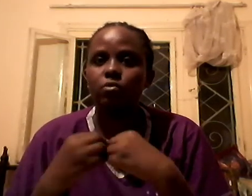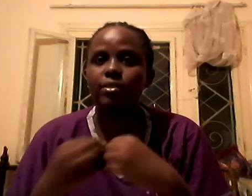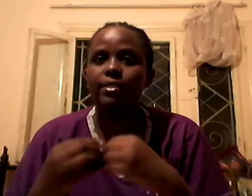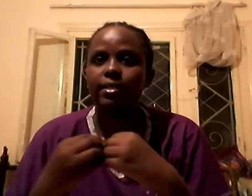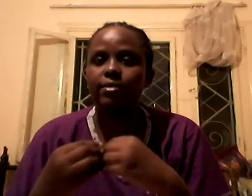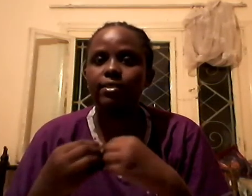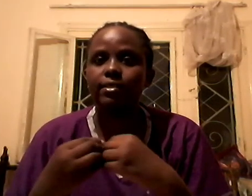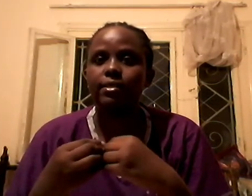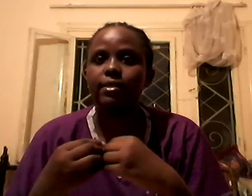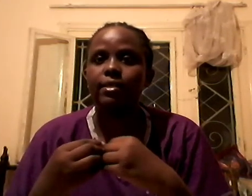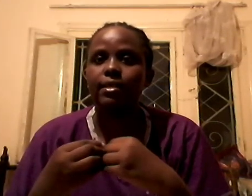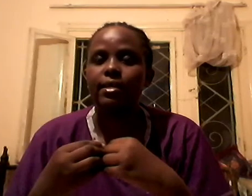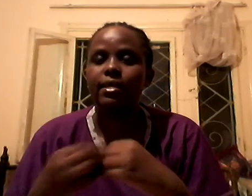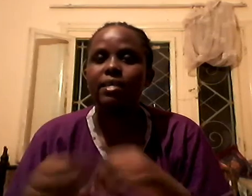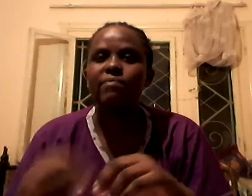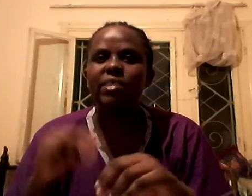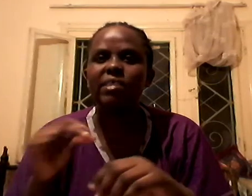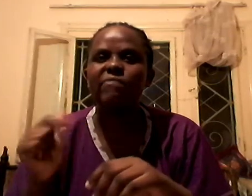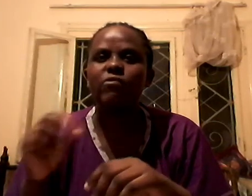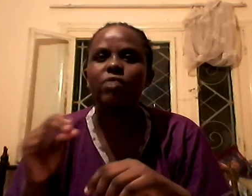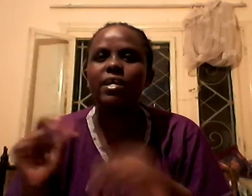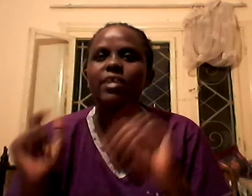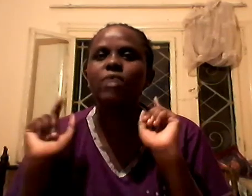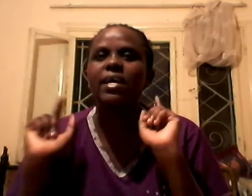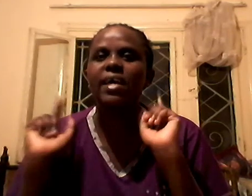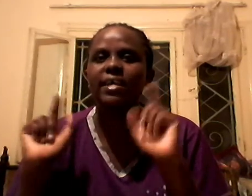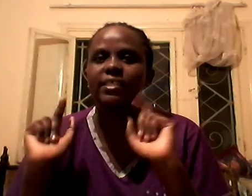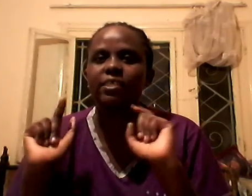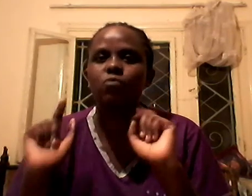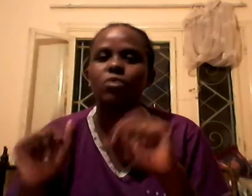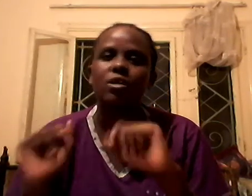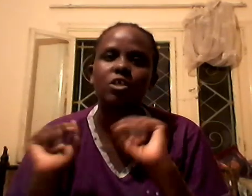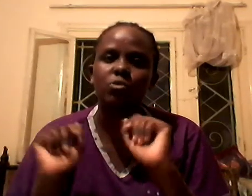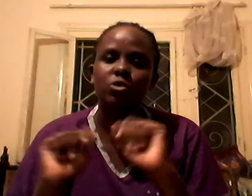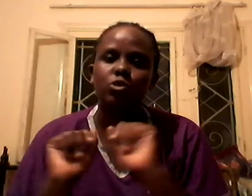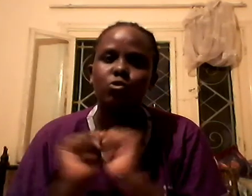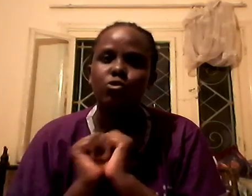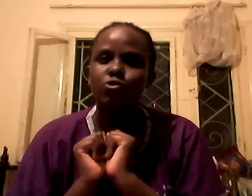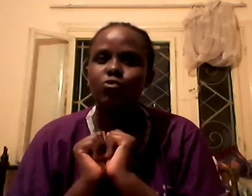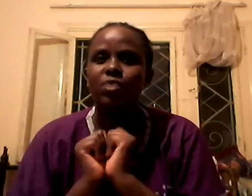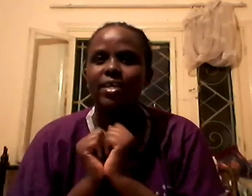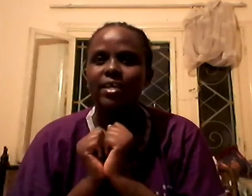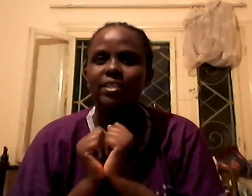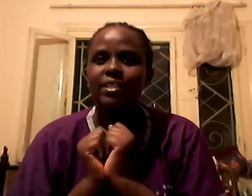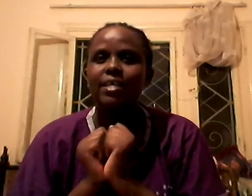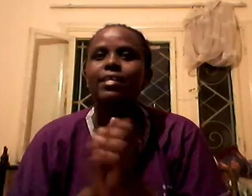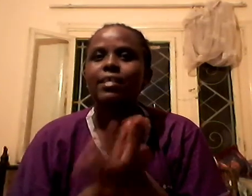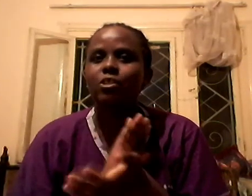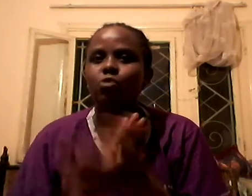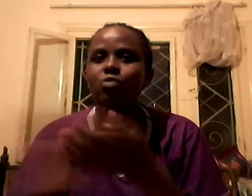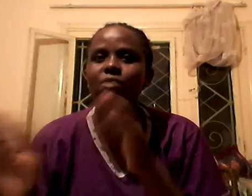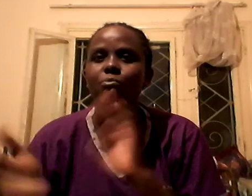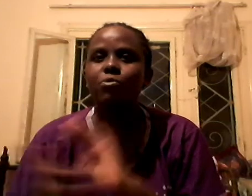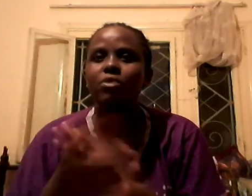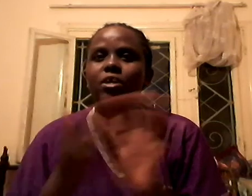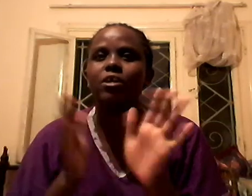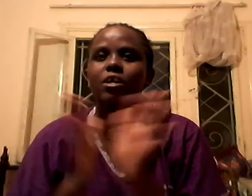secrets. Even if you had your ex, your husband should know your ex that you have broken up